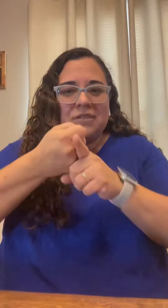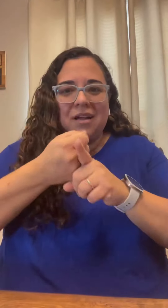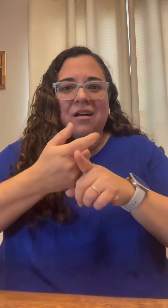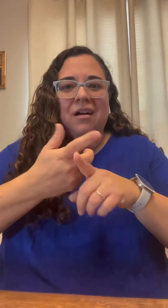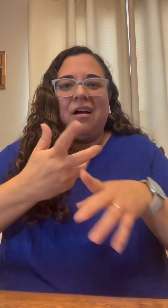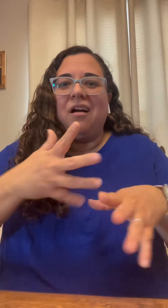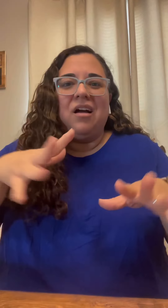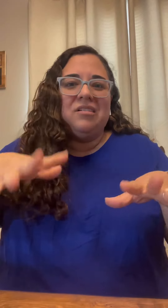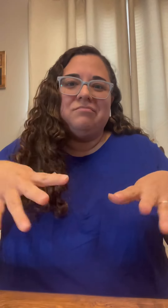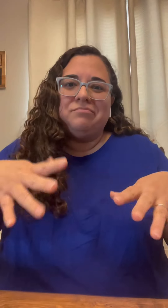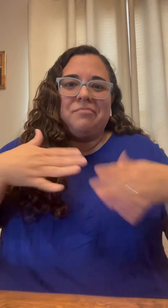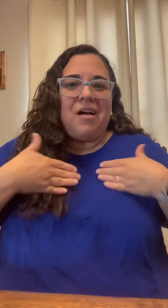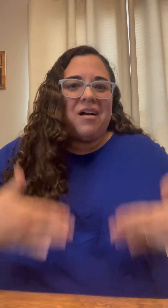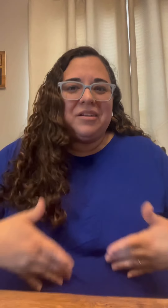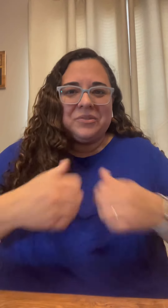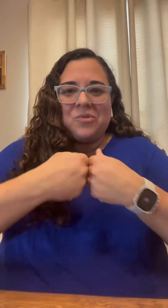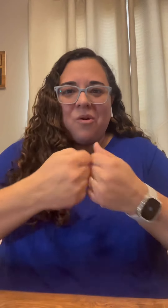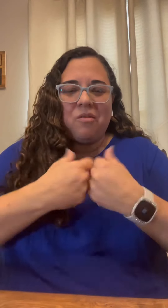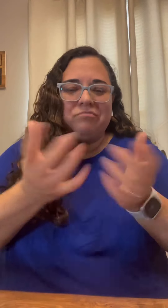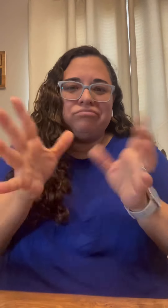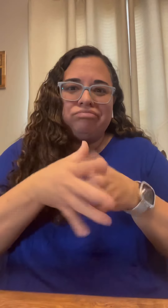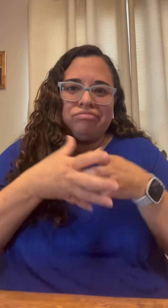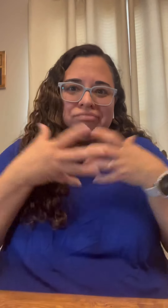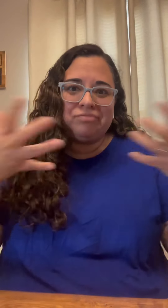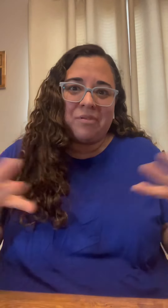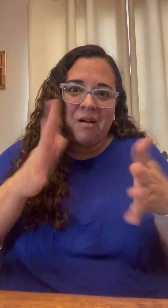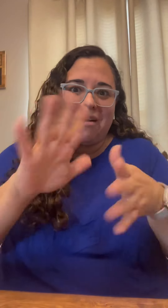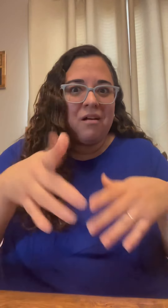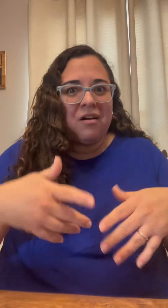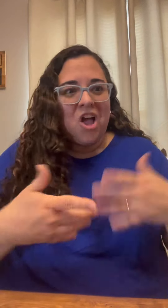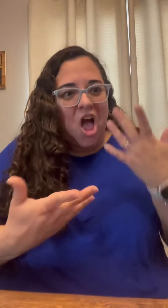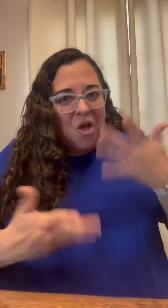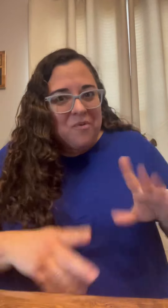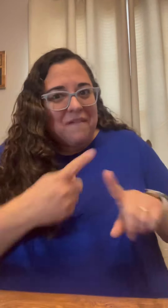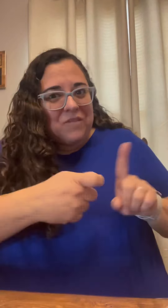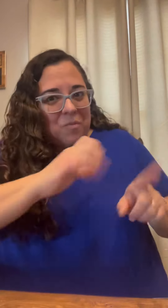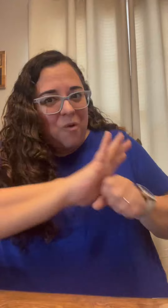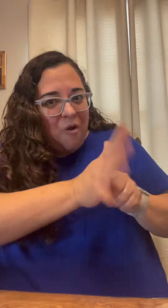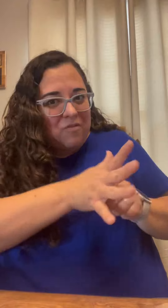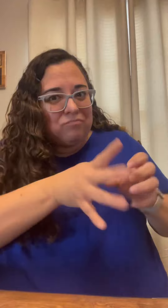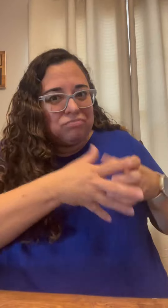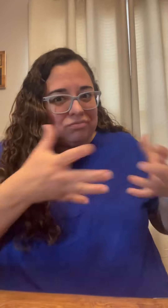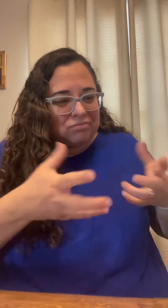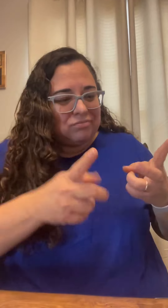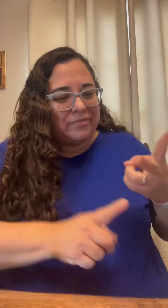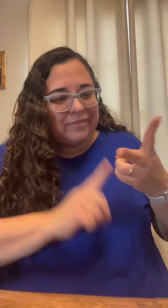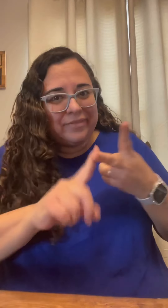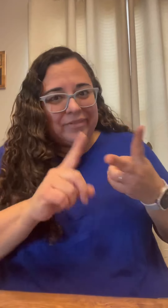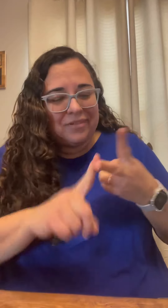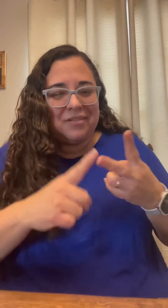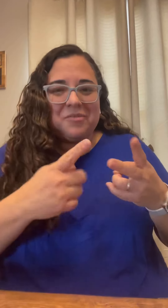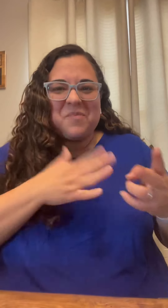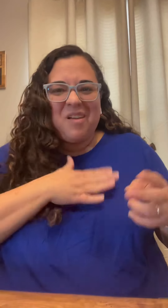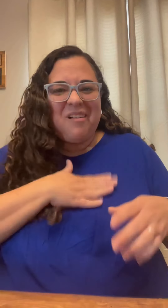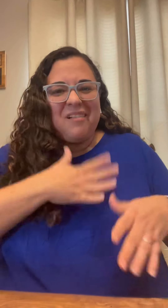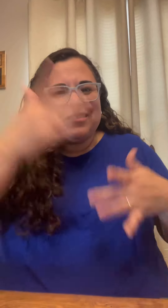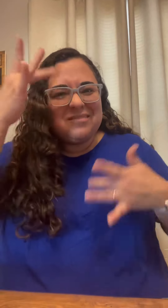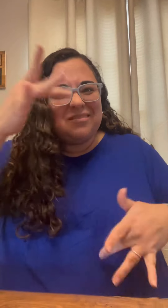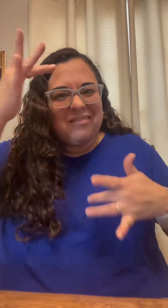inflammation from that when bad weather hits you know my joints just swell but i already had the swelling from covid